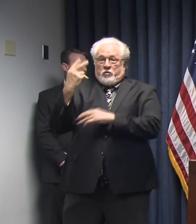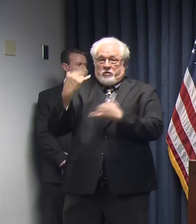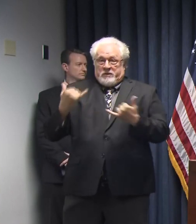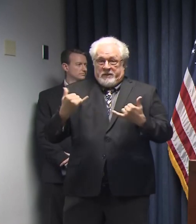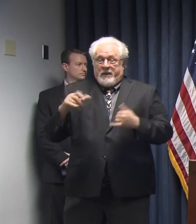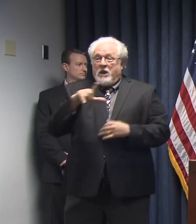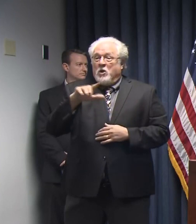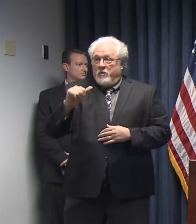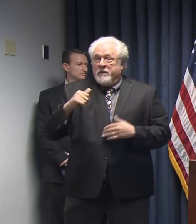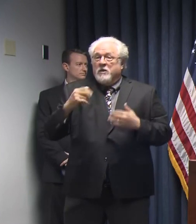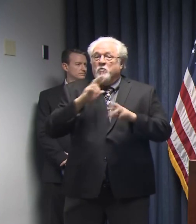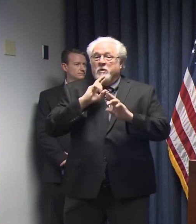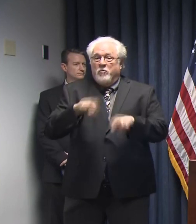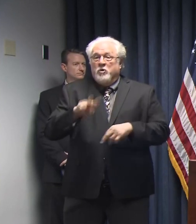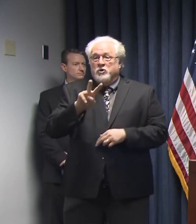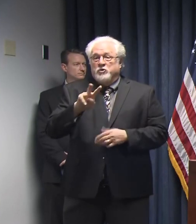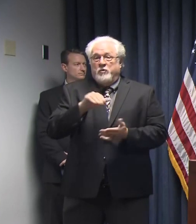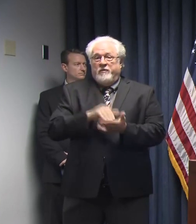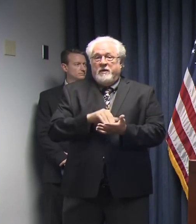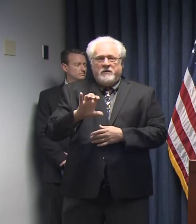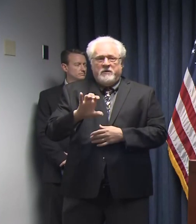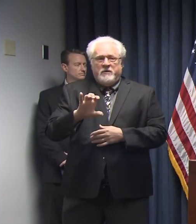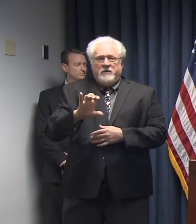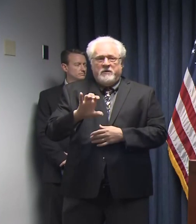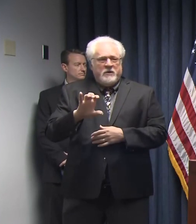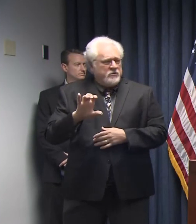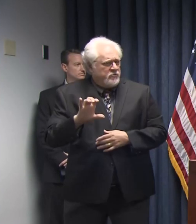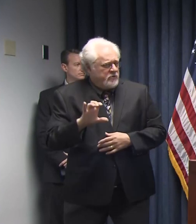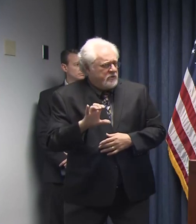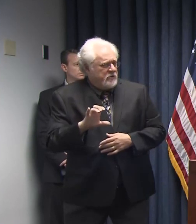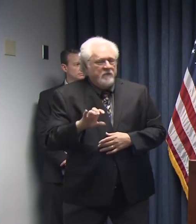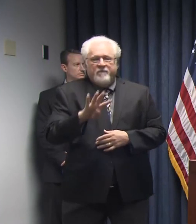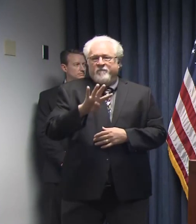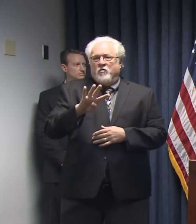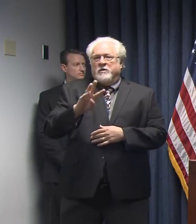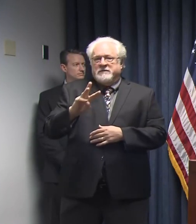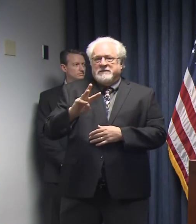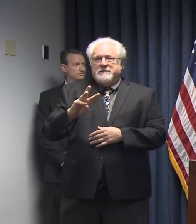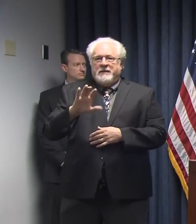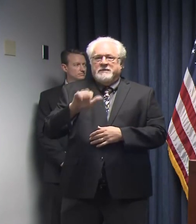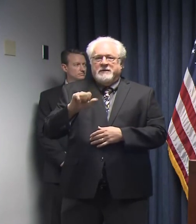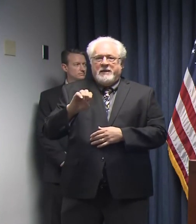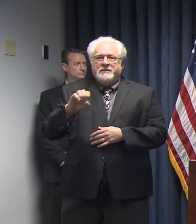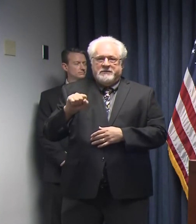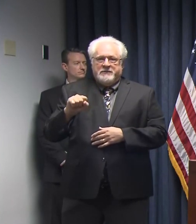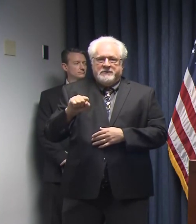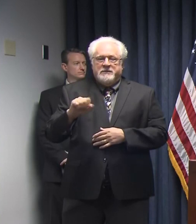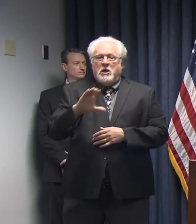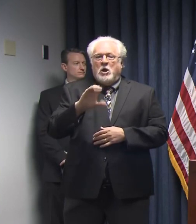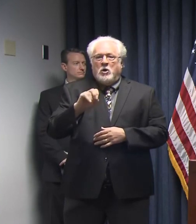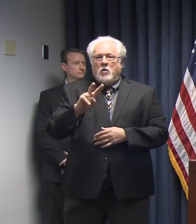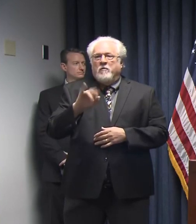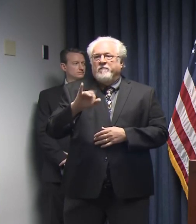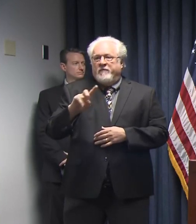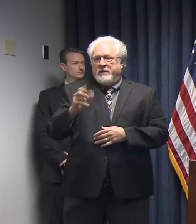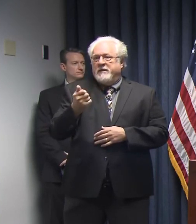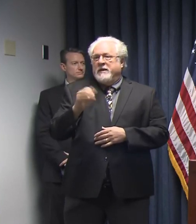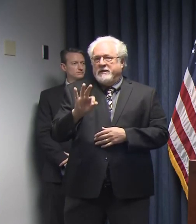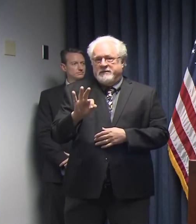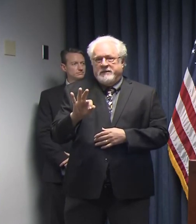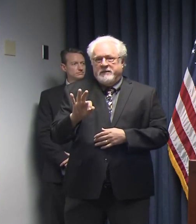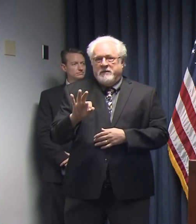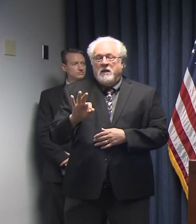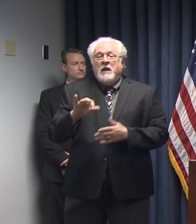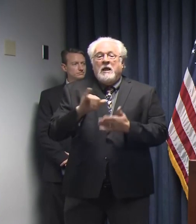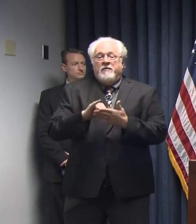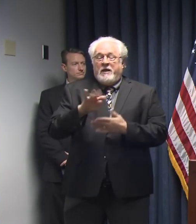Louisiana has reported 2,746 cases of COVID-19. Now,